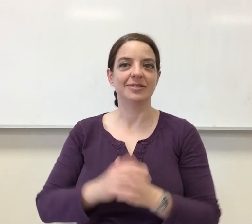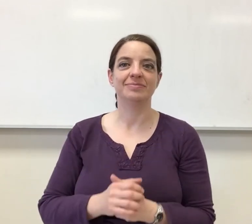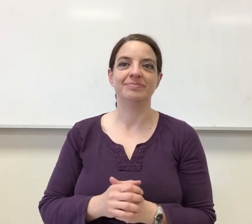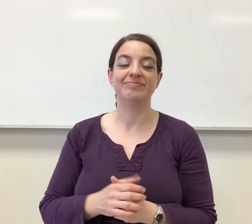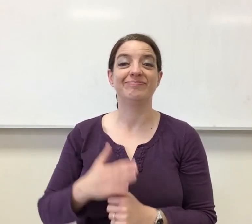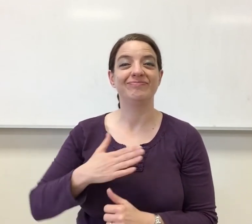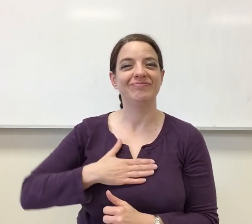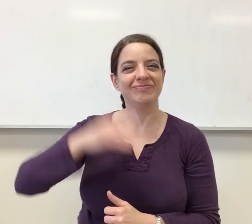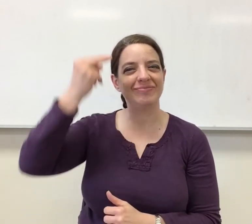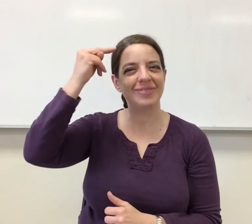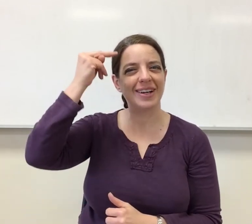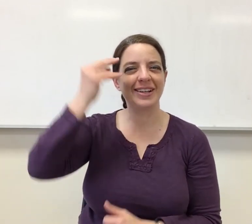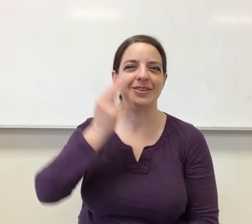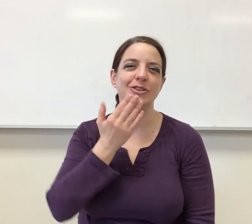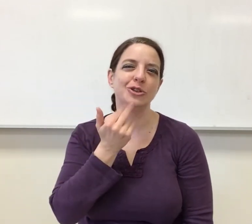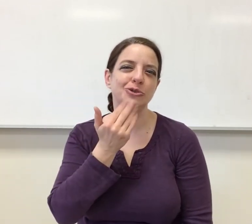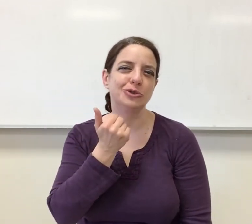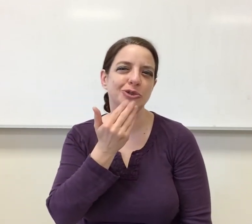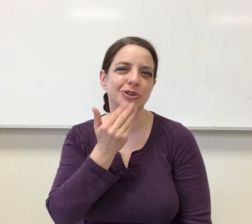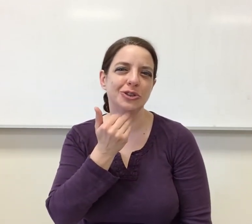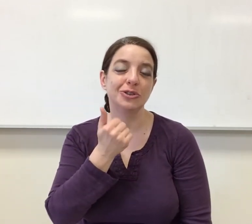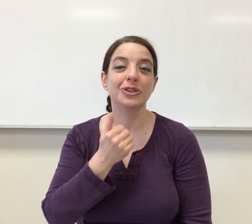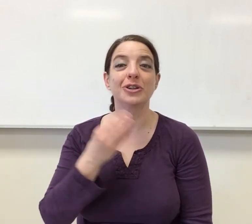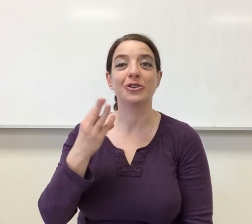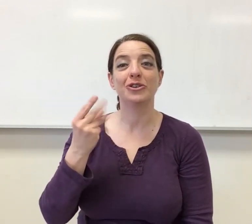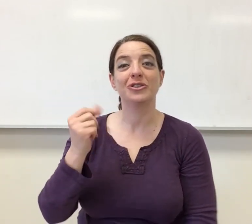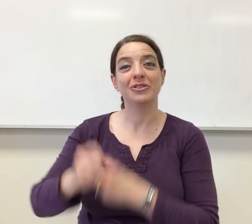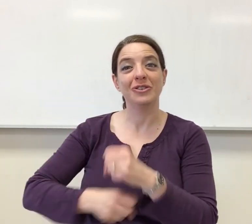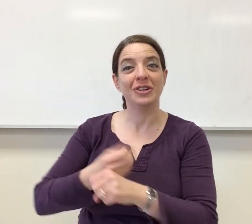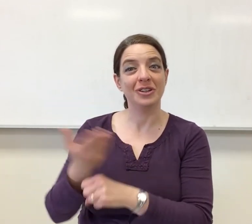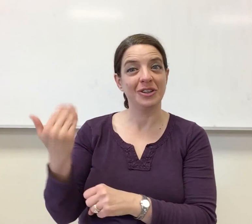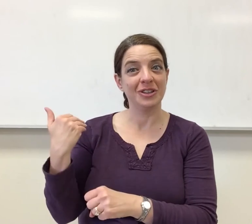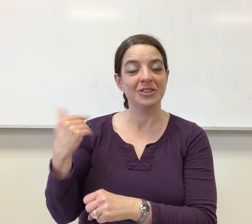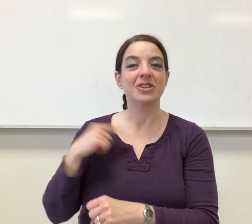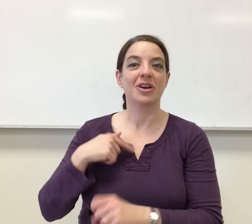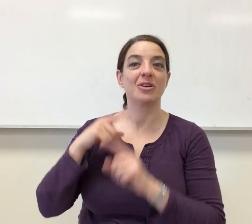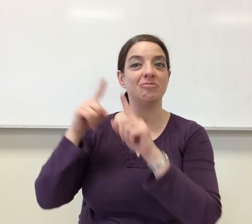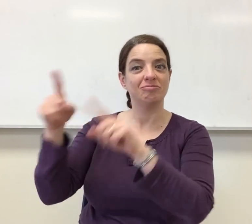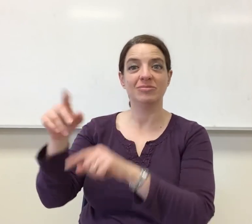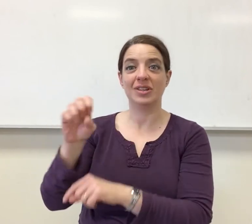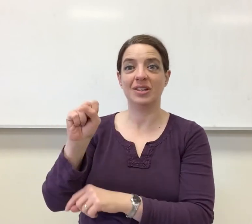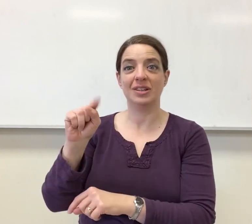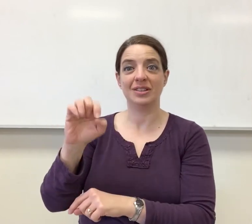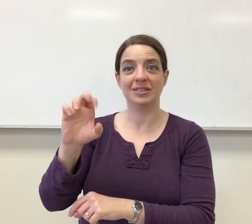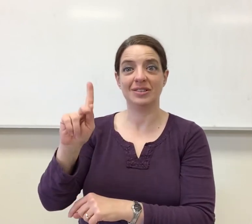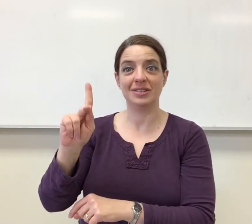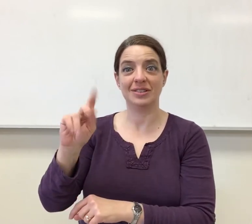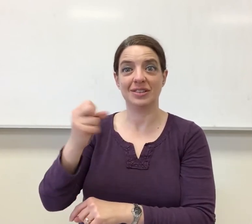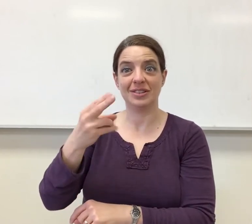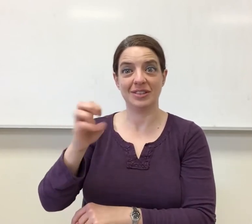Maybe think about a car. My nephew, he's so cute. A few years ago, we went to the stock show